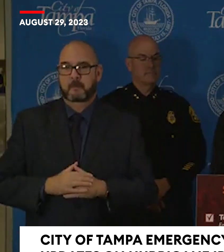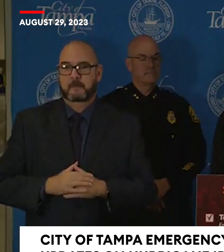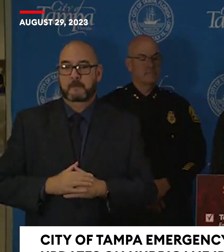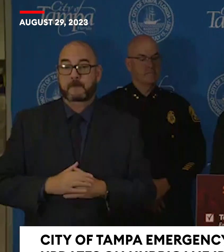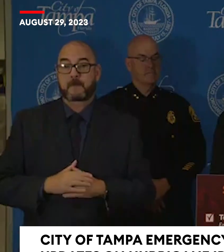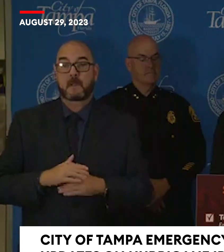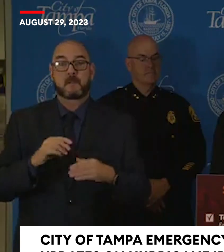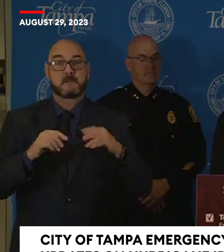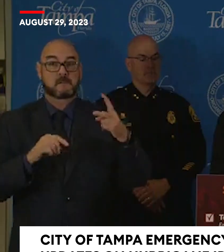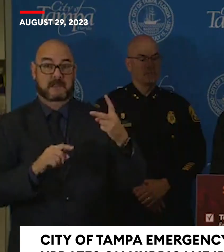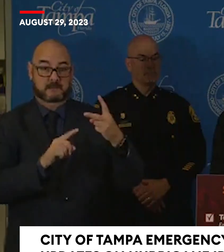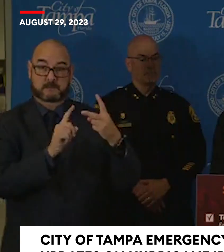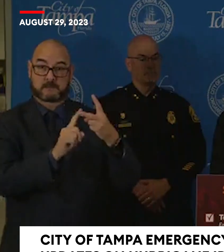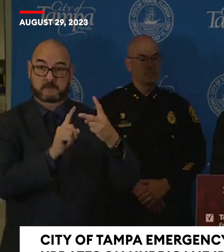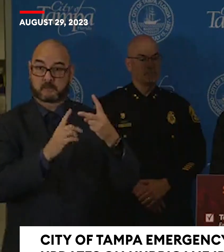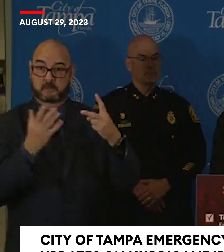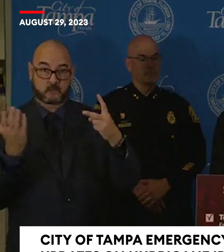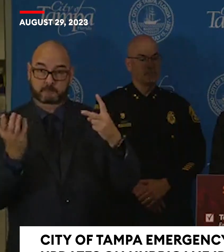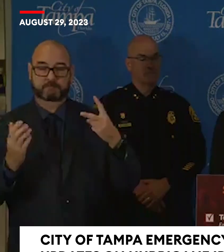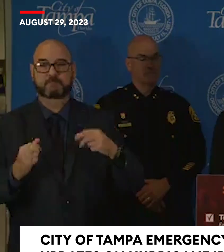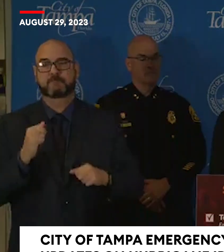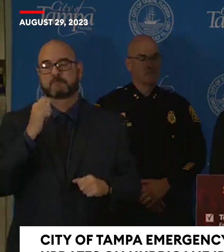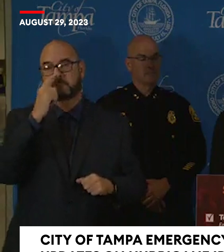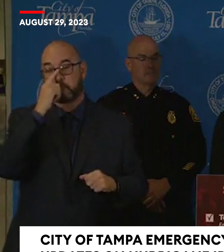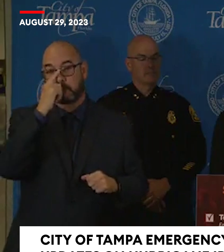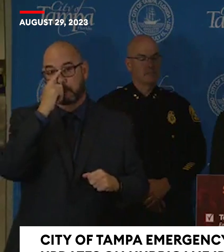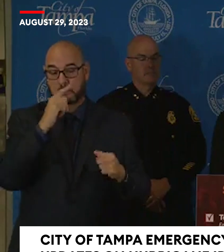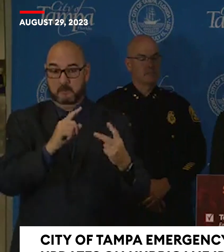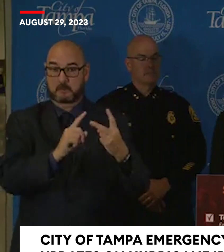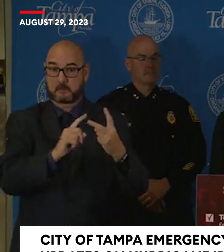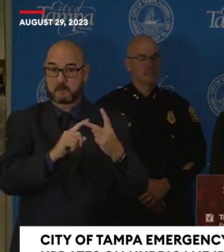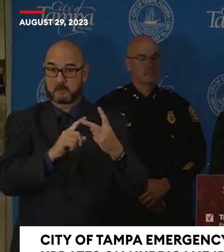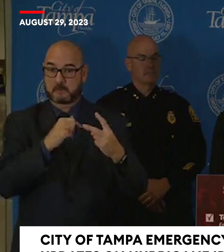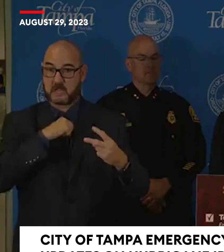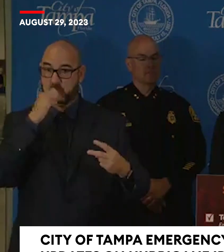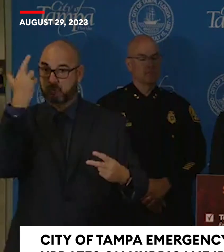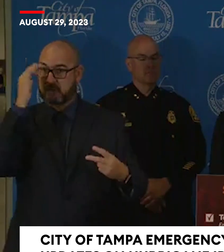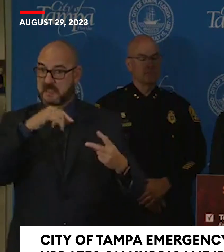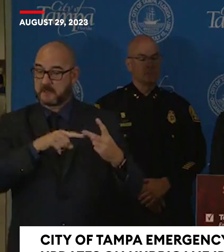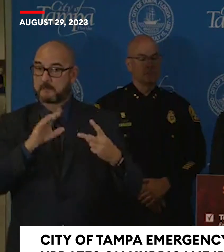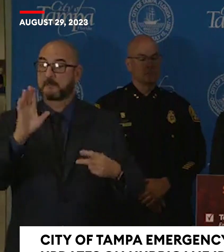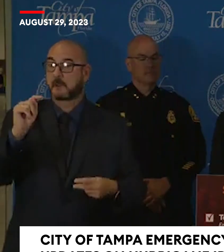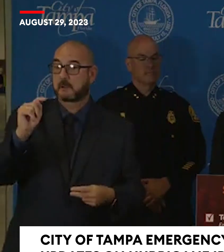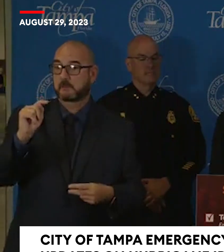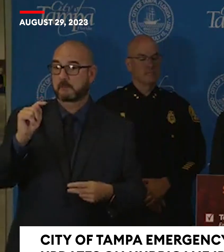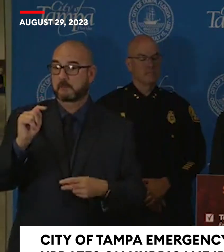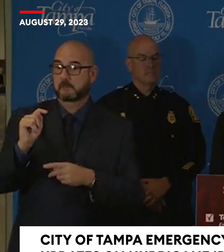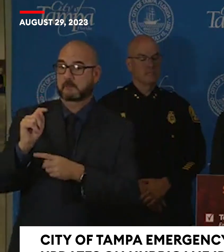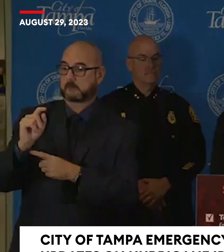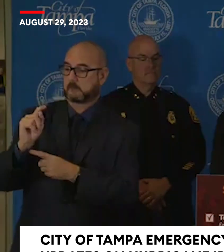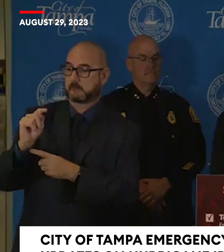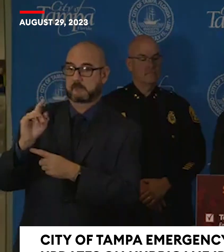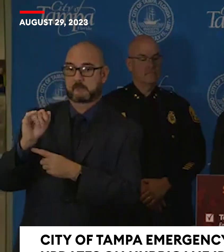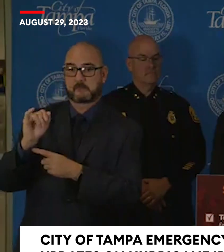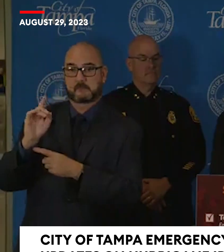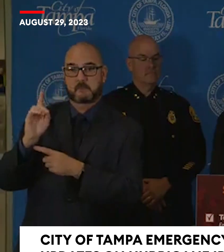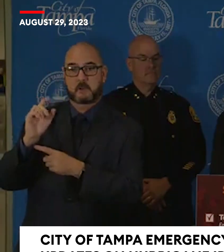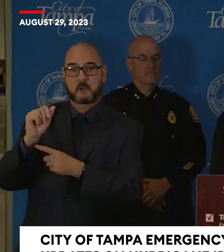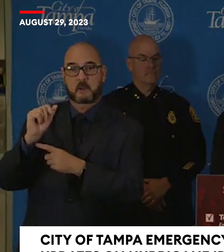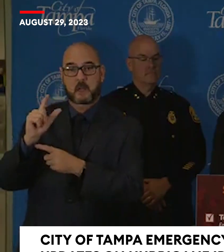this is something that we don't always experience, is the tidal surge. Tomorrow, Wednesday